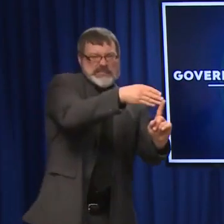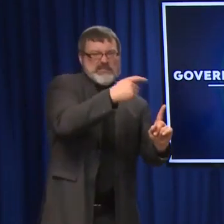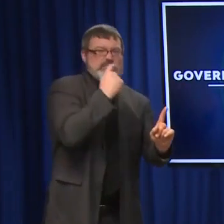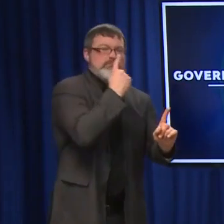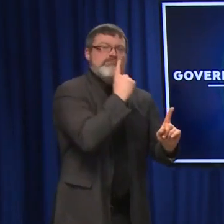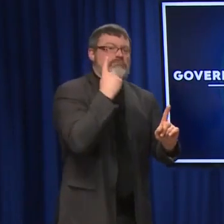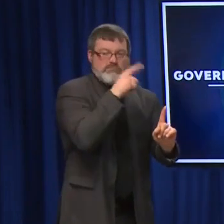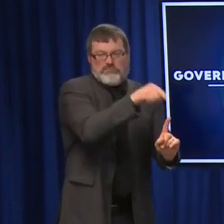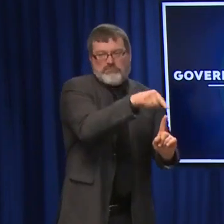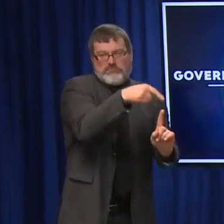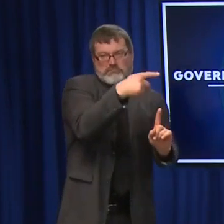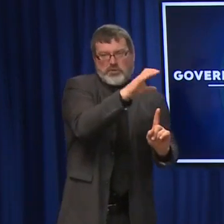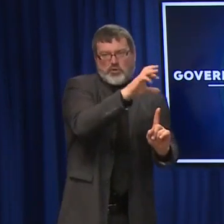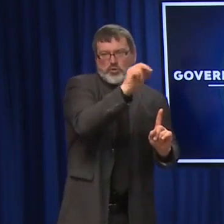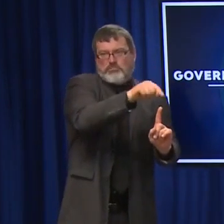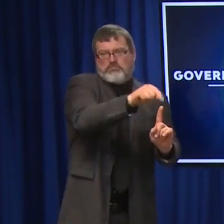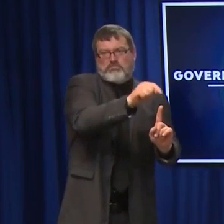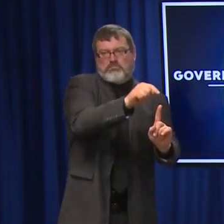test. But again,